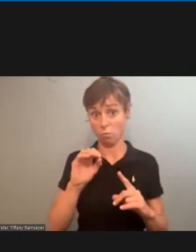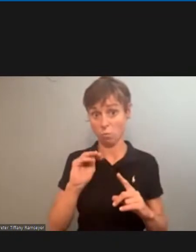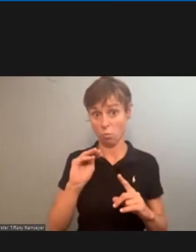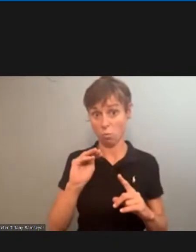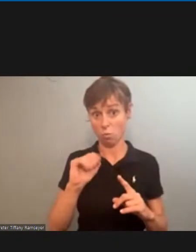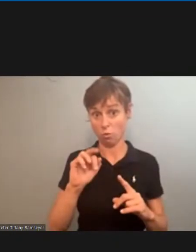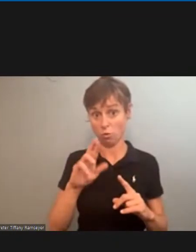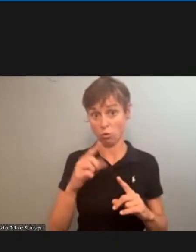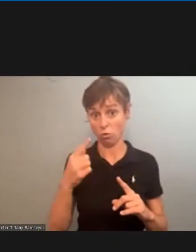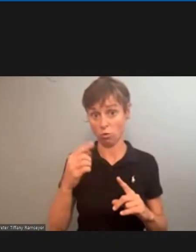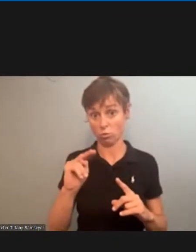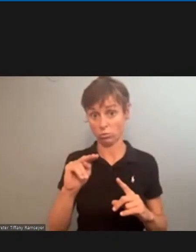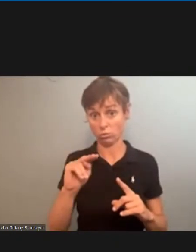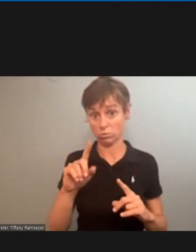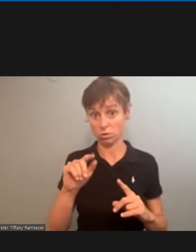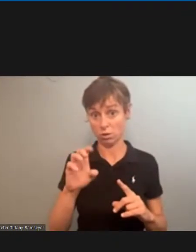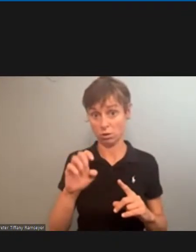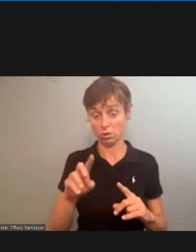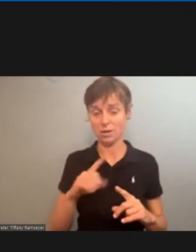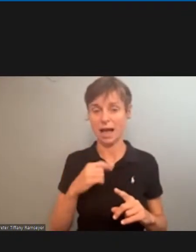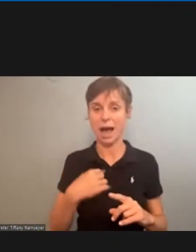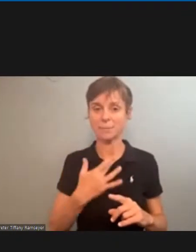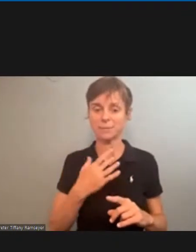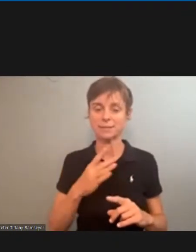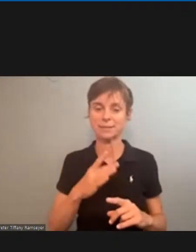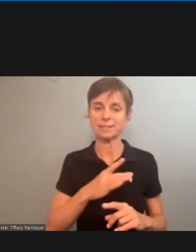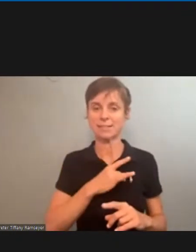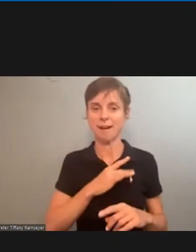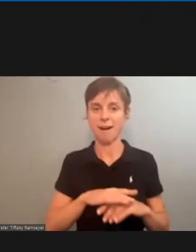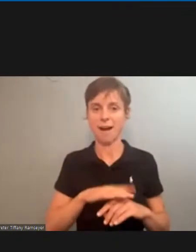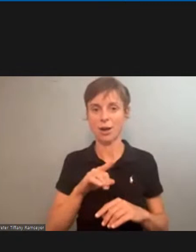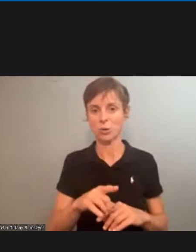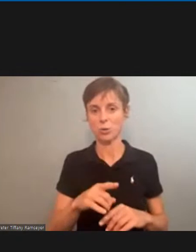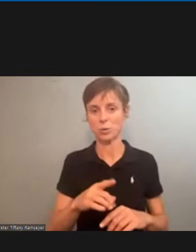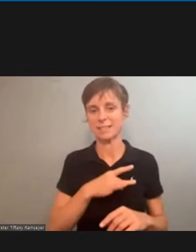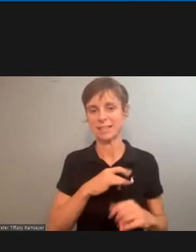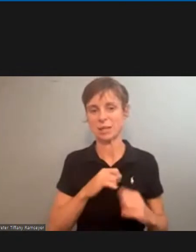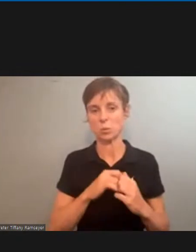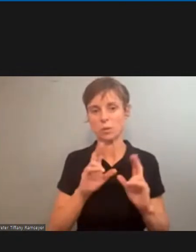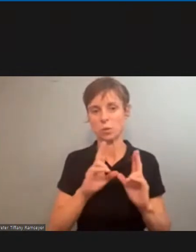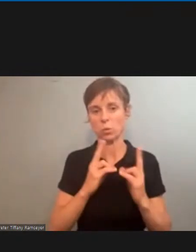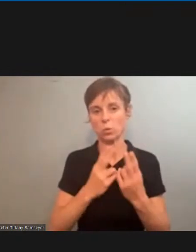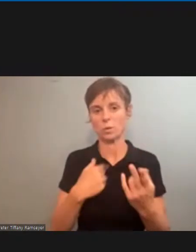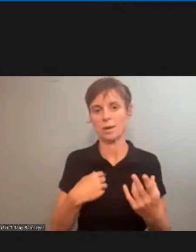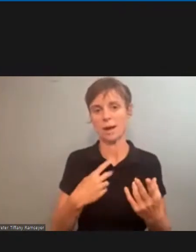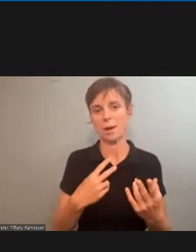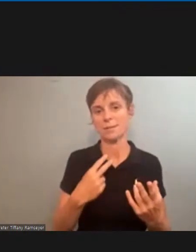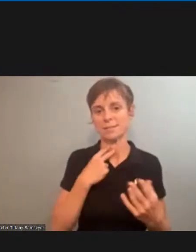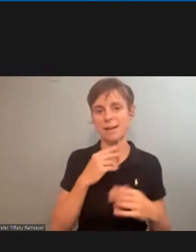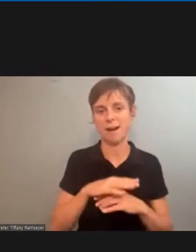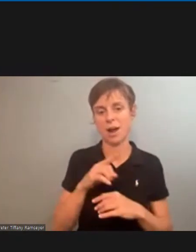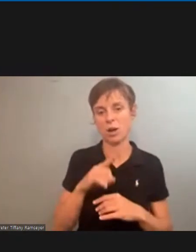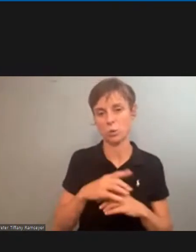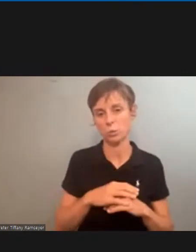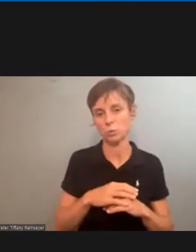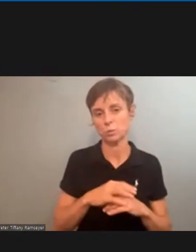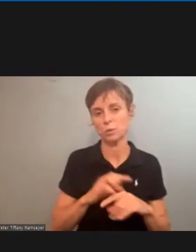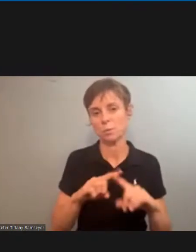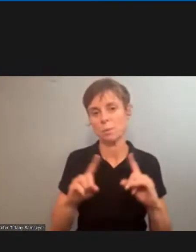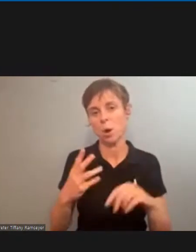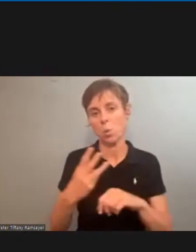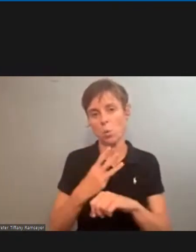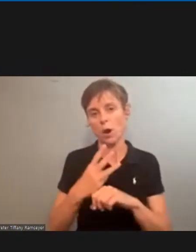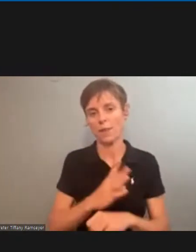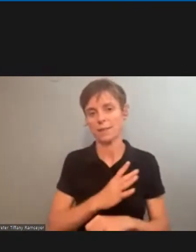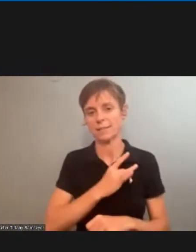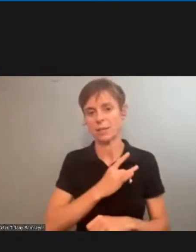the union uh i'm stuck on you uh we would like to be stuck on you that goes back a ways but please wear those stickers